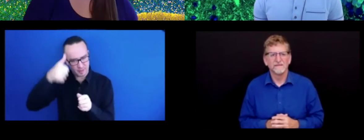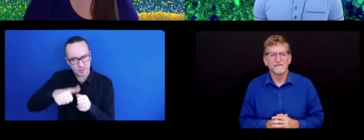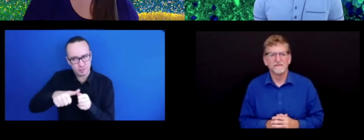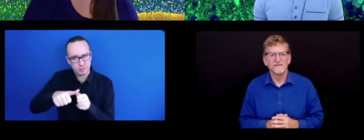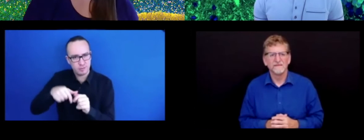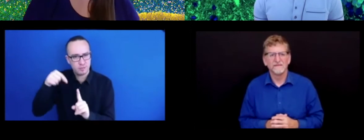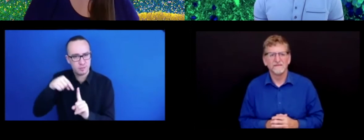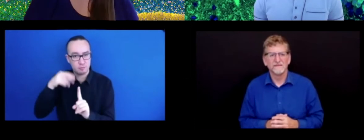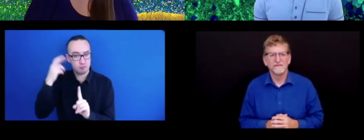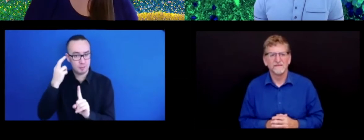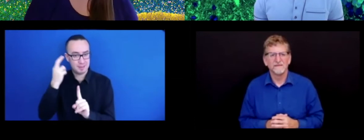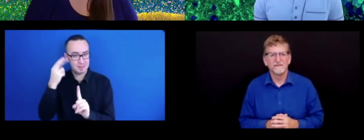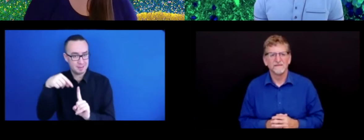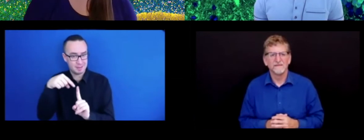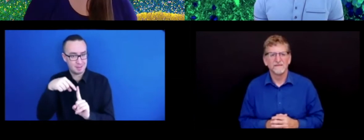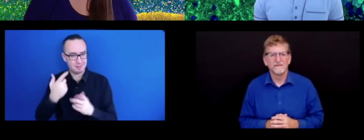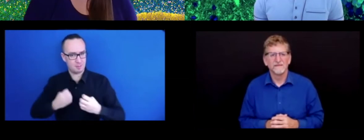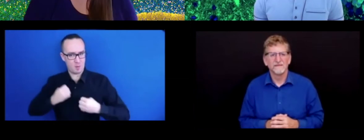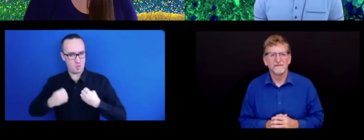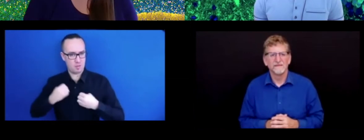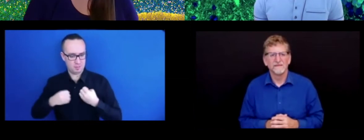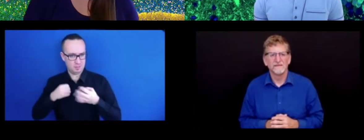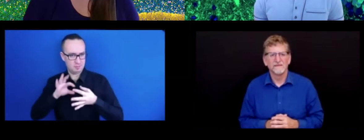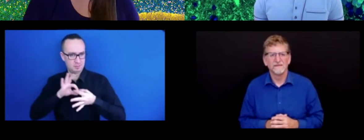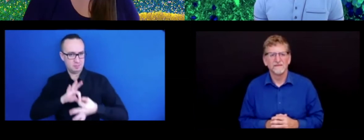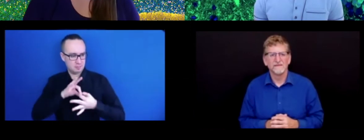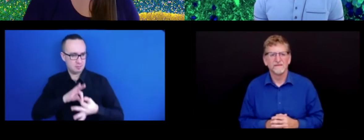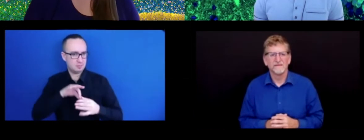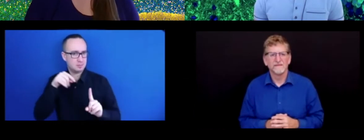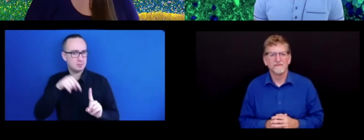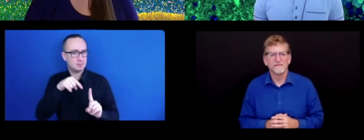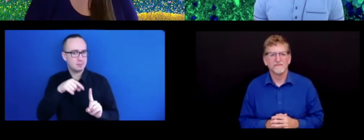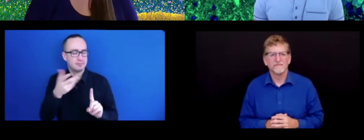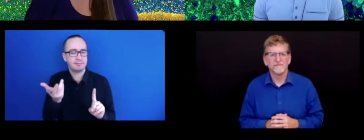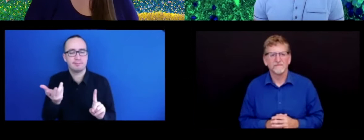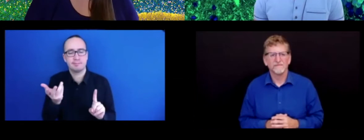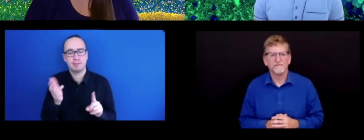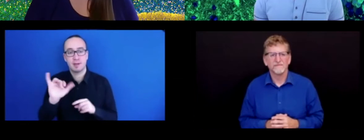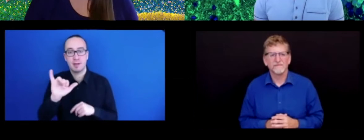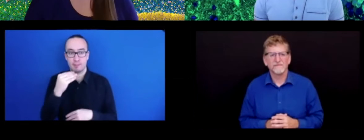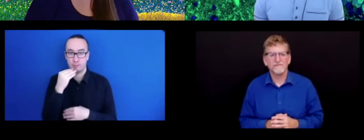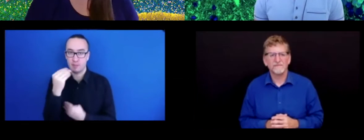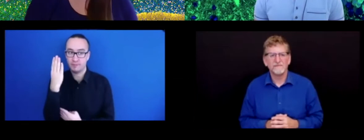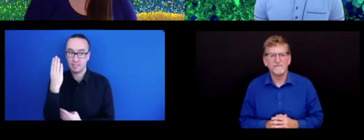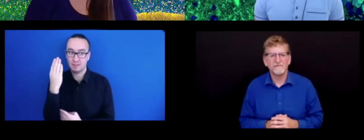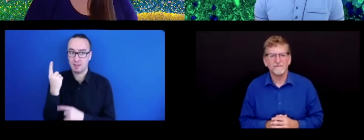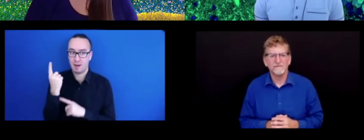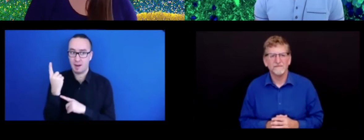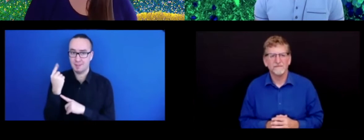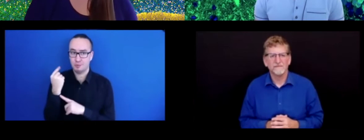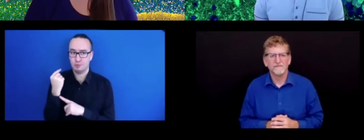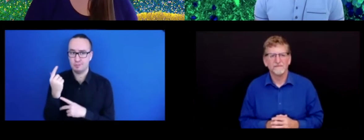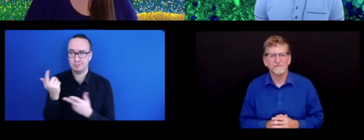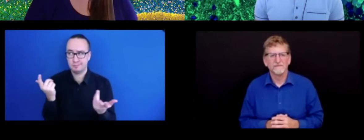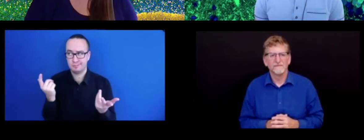emotion corresponding to them. Whereas things like your breakfast a year ago, yeah,